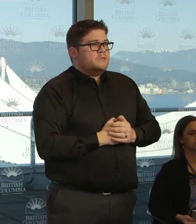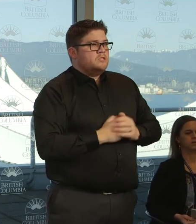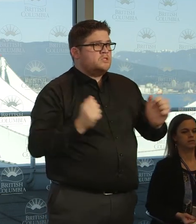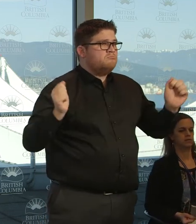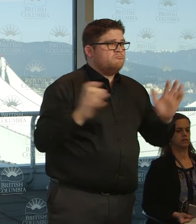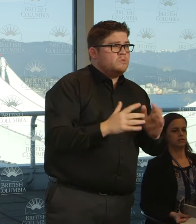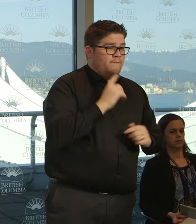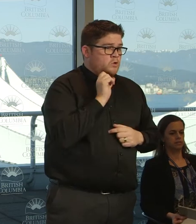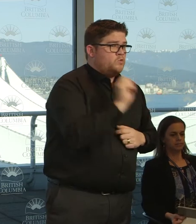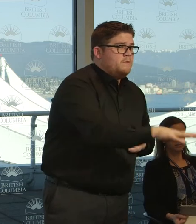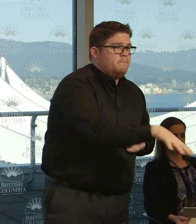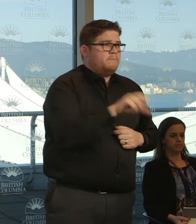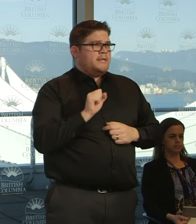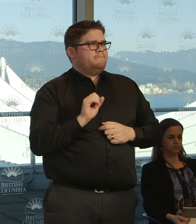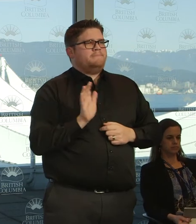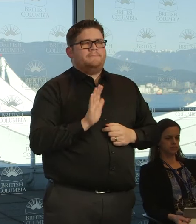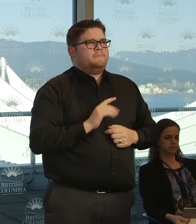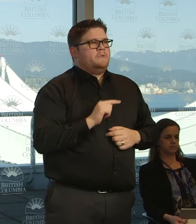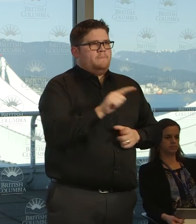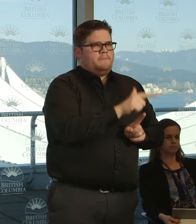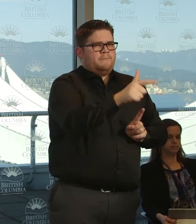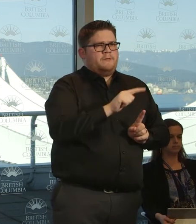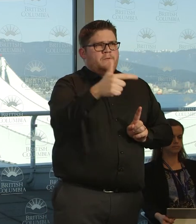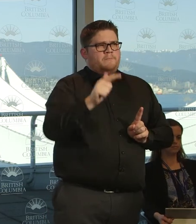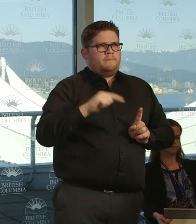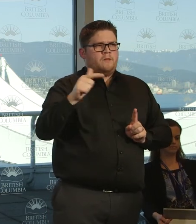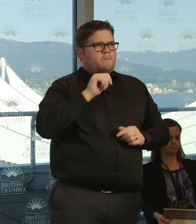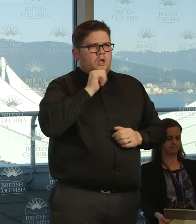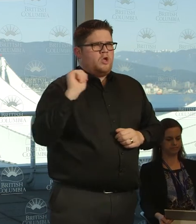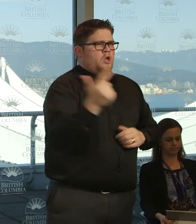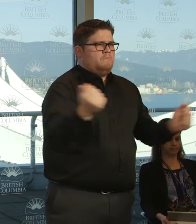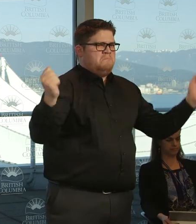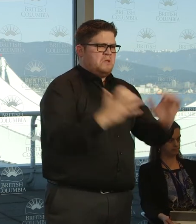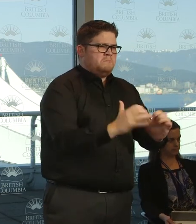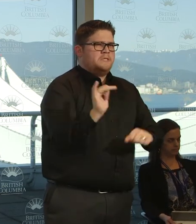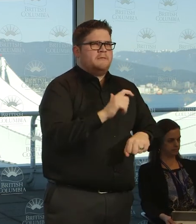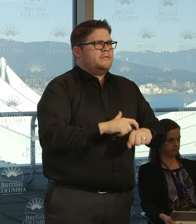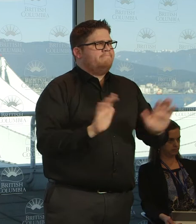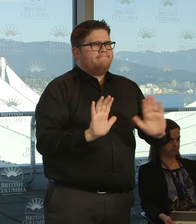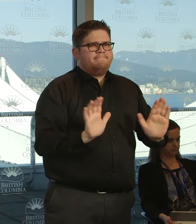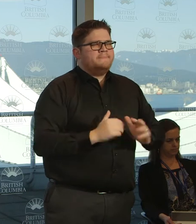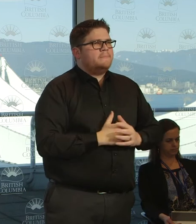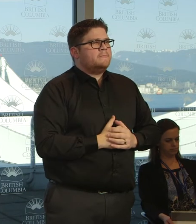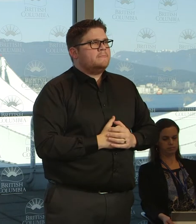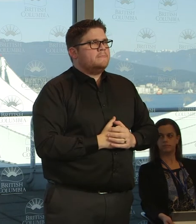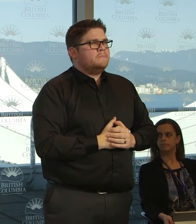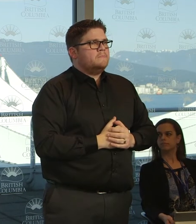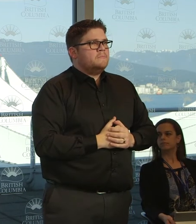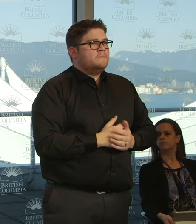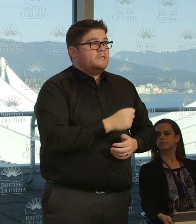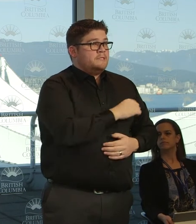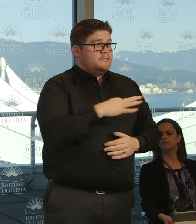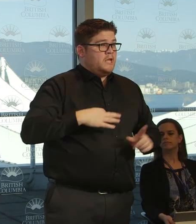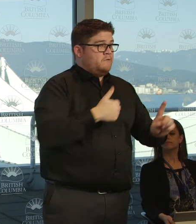pick-offs of children. So staggering schedules, making sure that staff are able to protect themselves